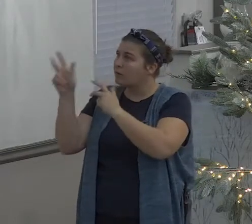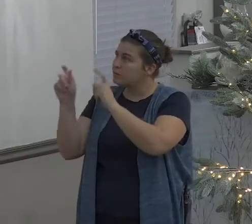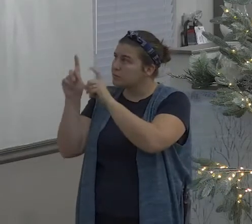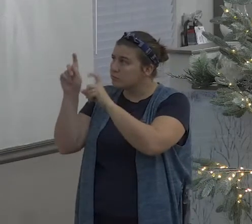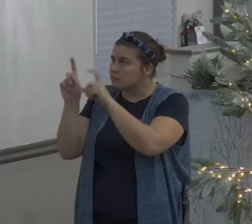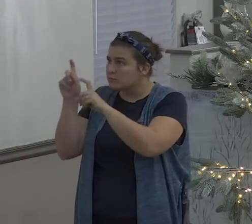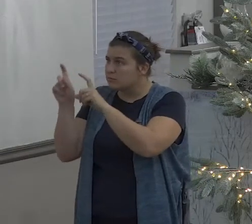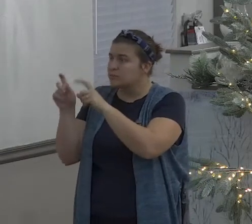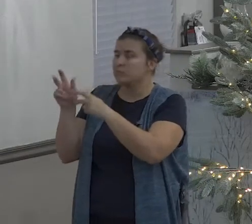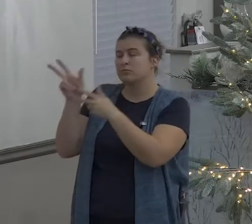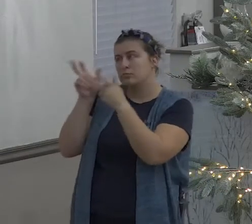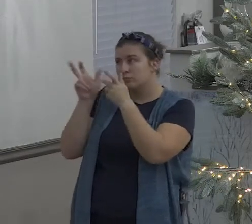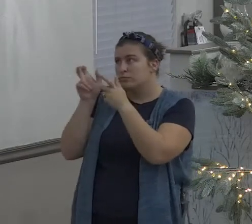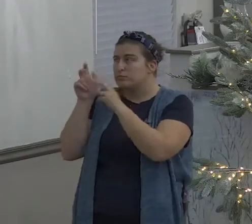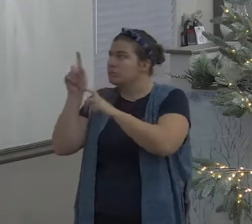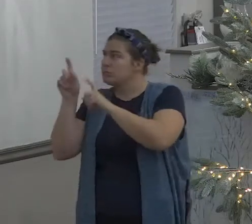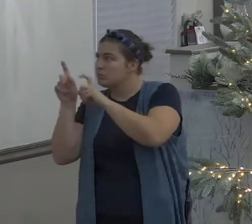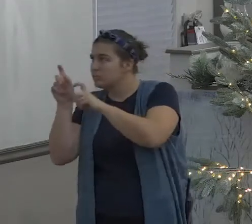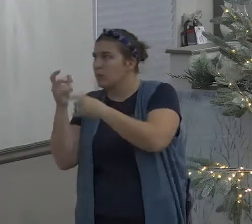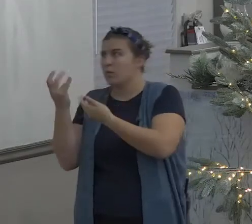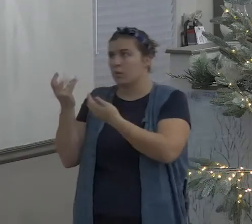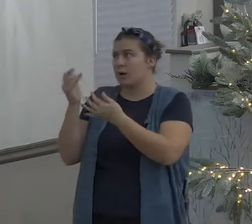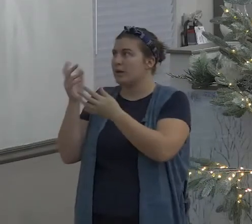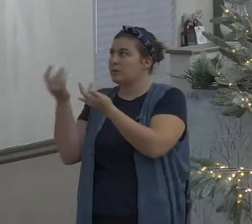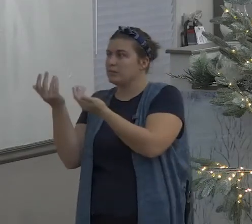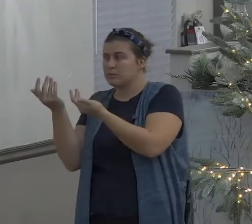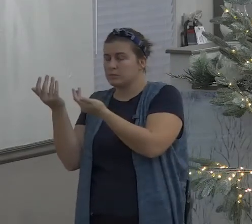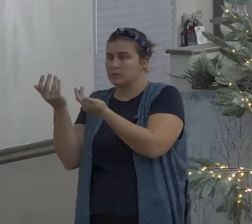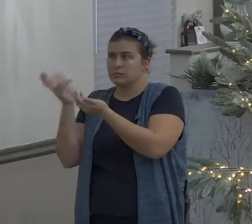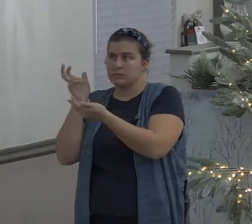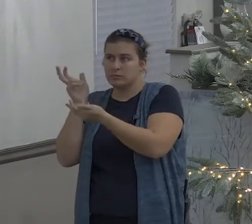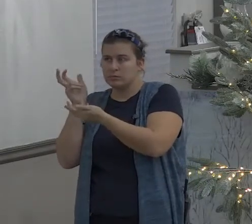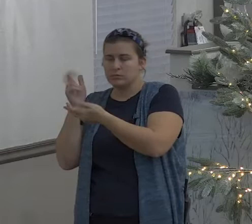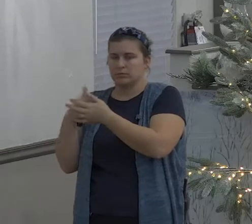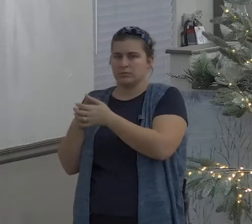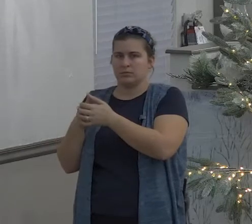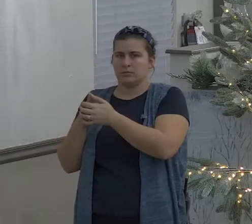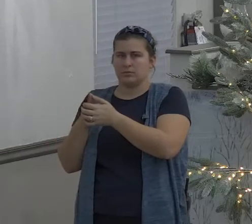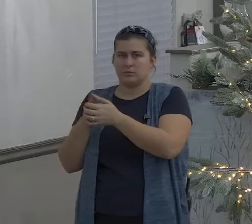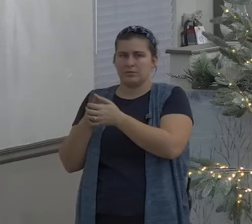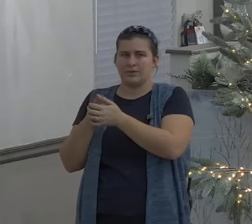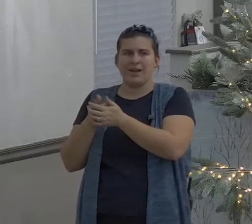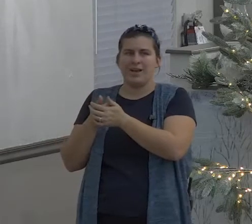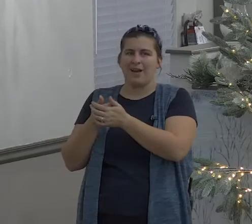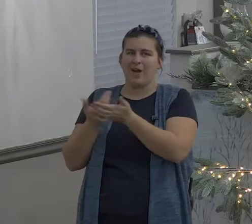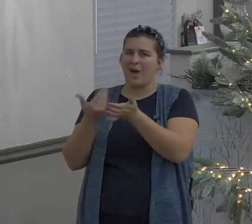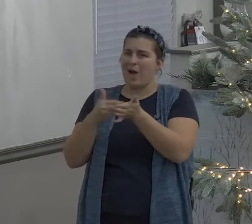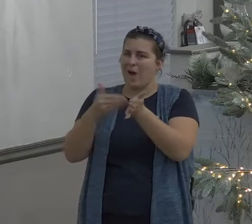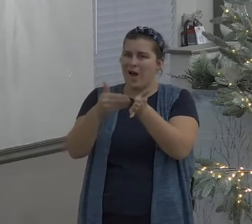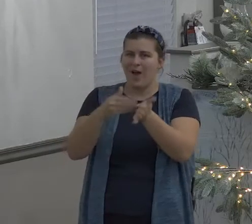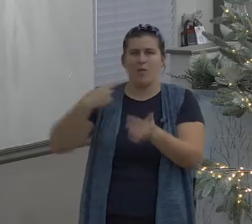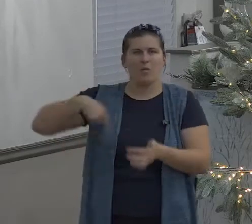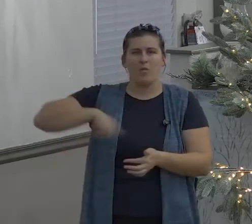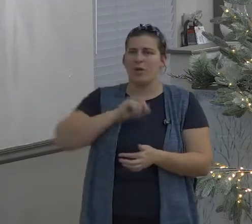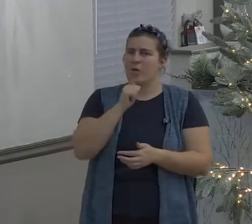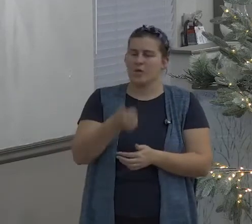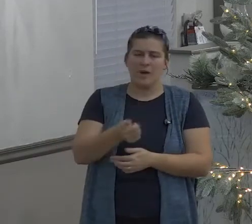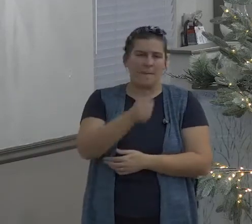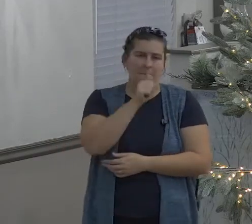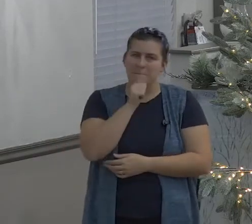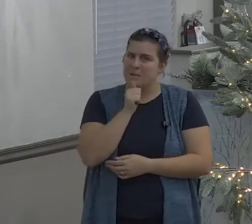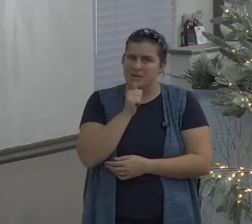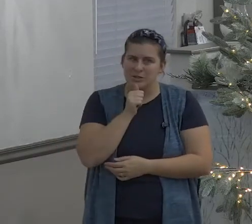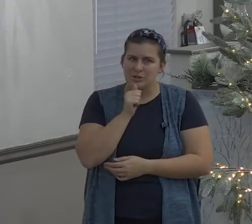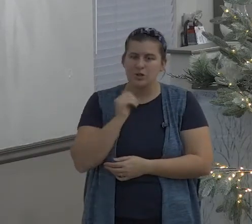you know he says he says you know ask questions listen ask